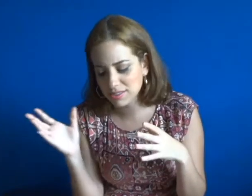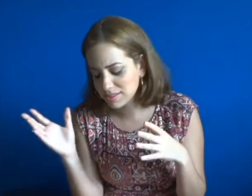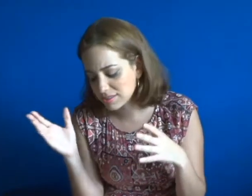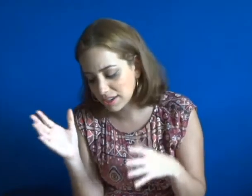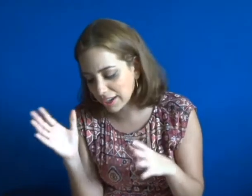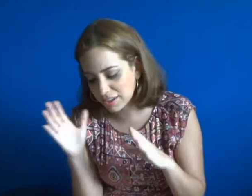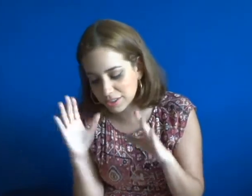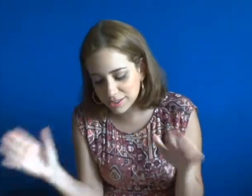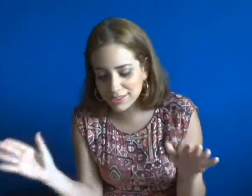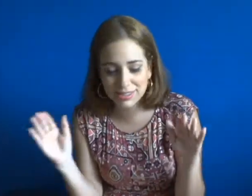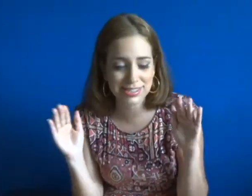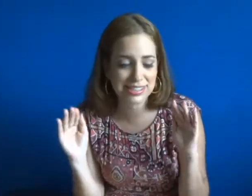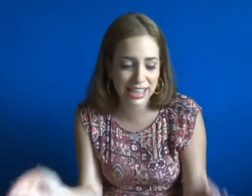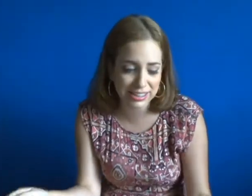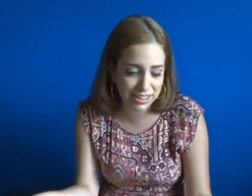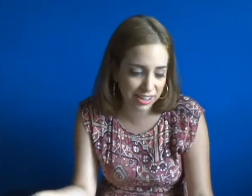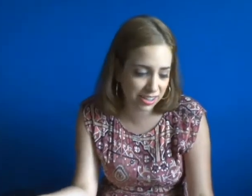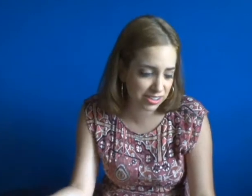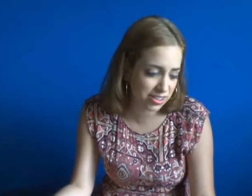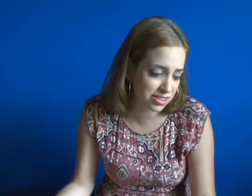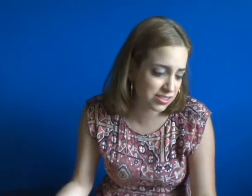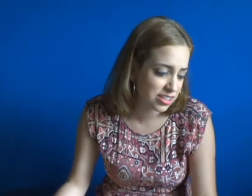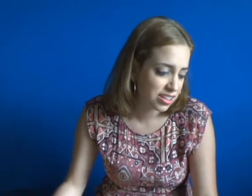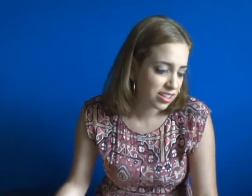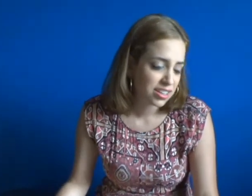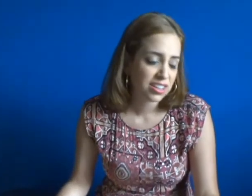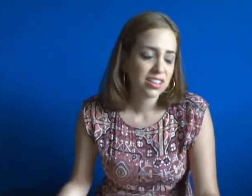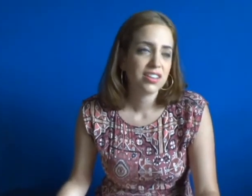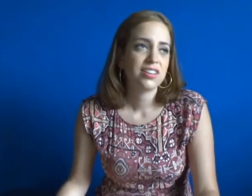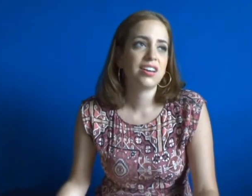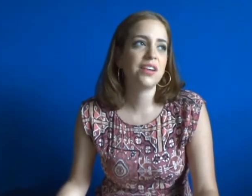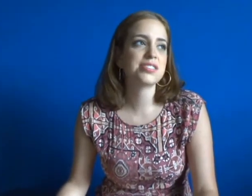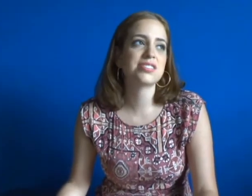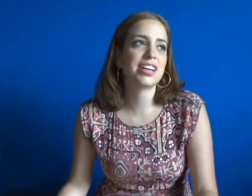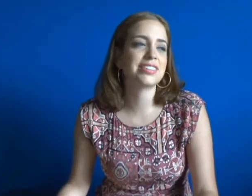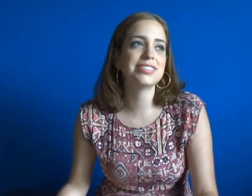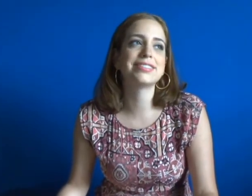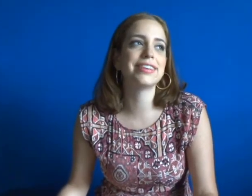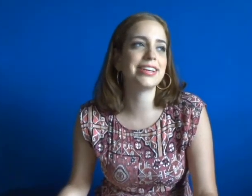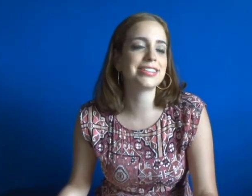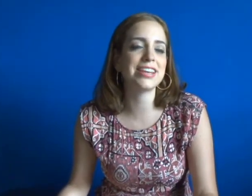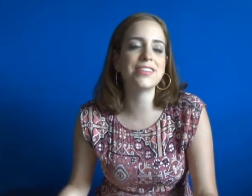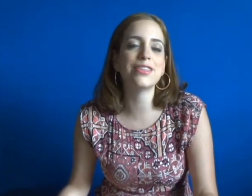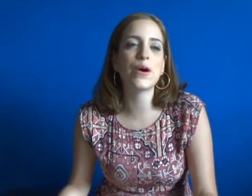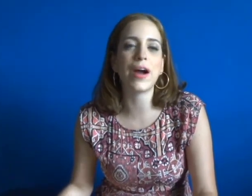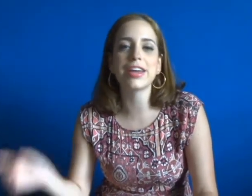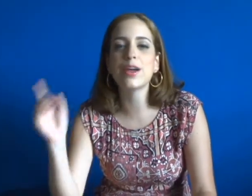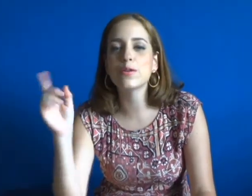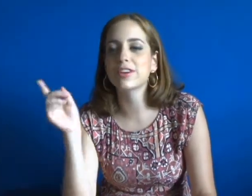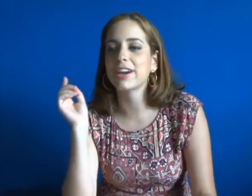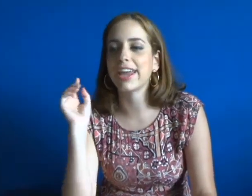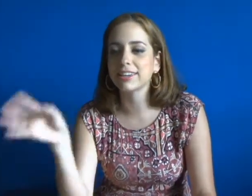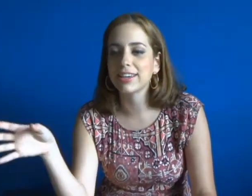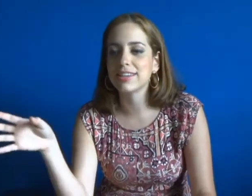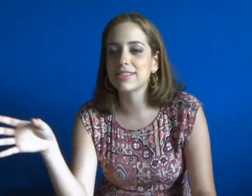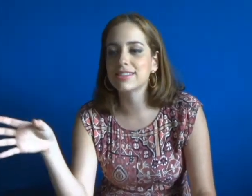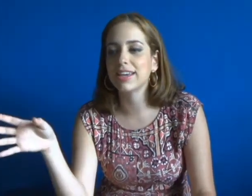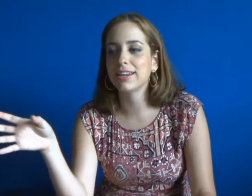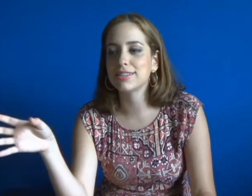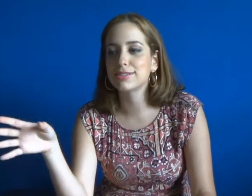I couldn't stand the characters. I was just like, this thing, even though I know they're aliens and it's